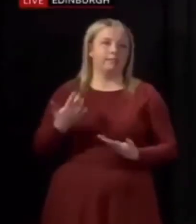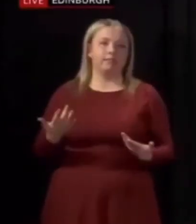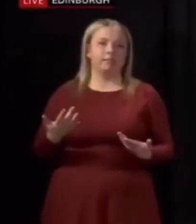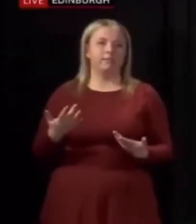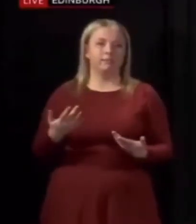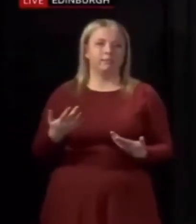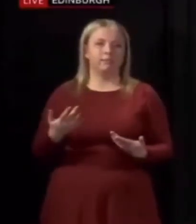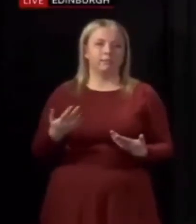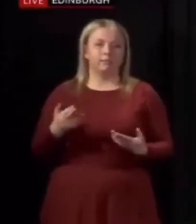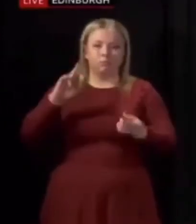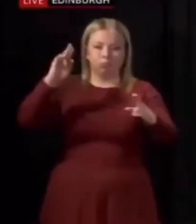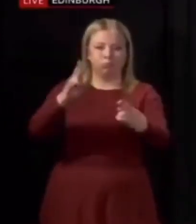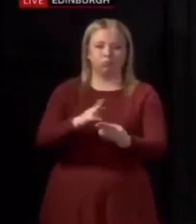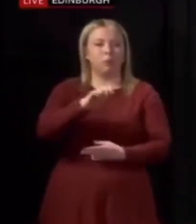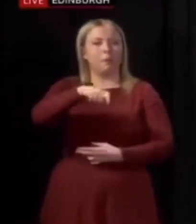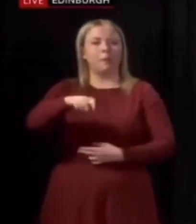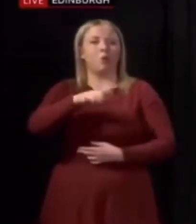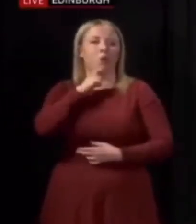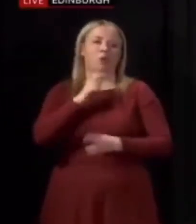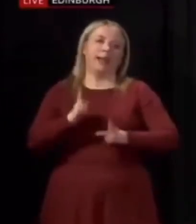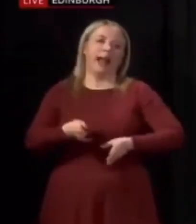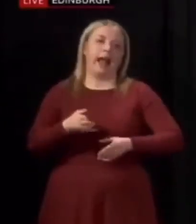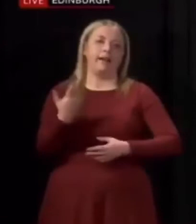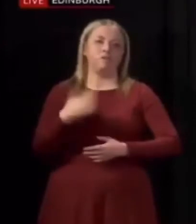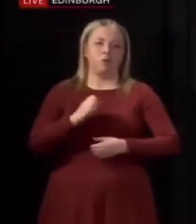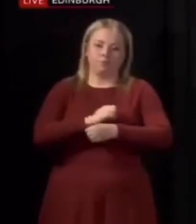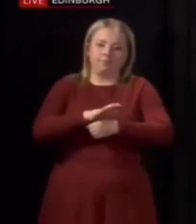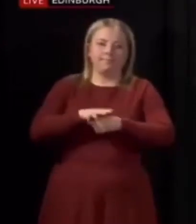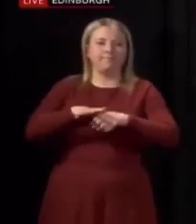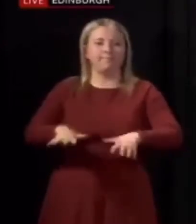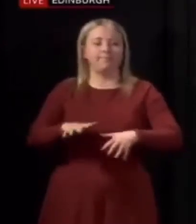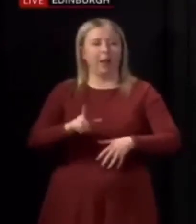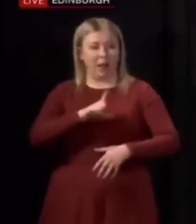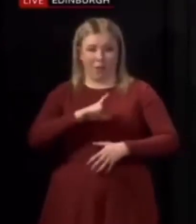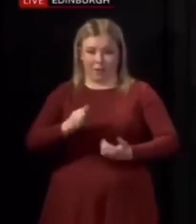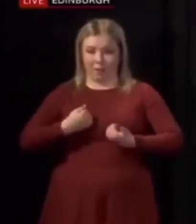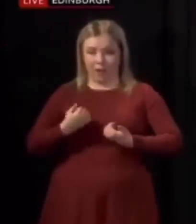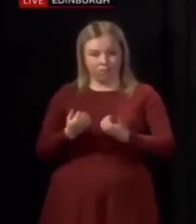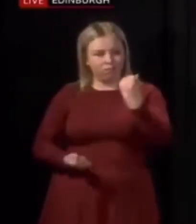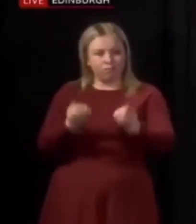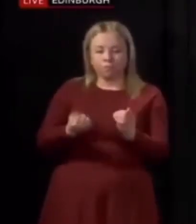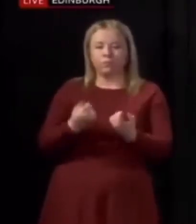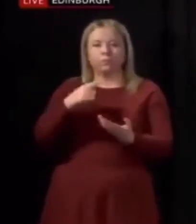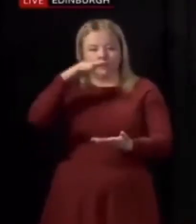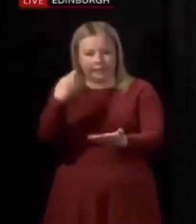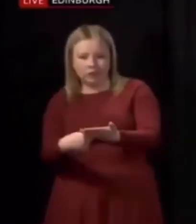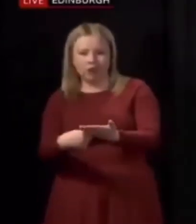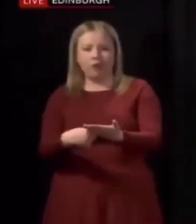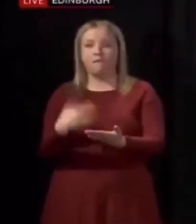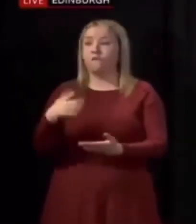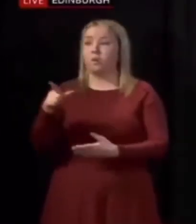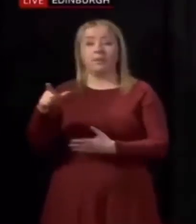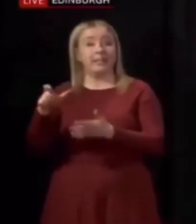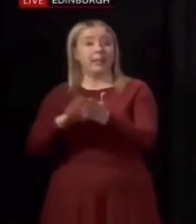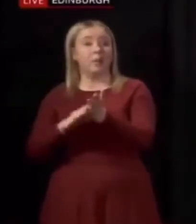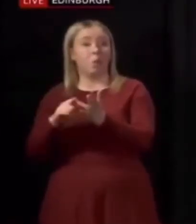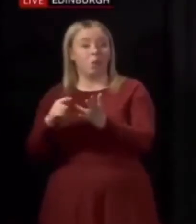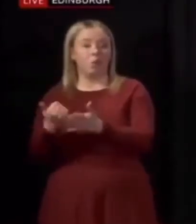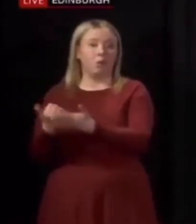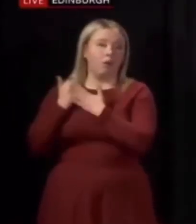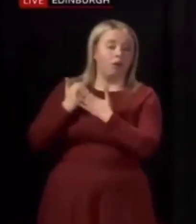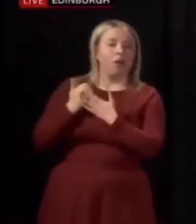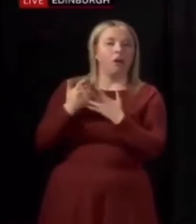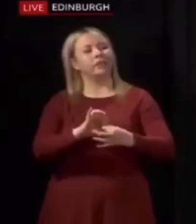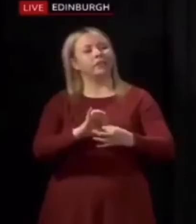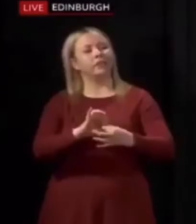you's only to stay in the house or we're all gonna die the mere you go the mere we have to stay in I don't know how this isn't fucking clear to